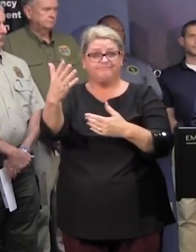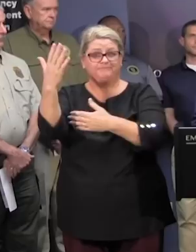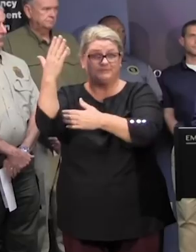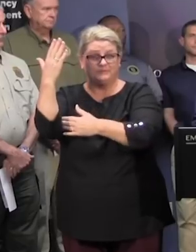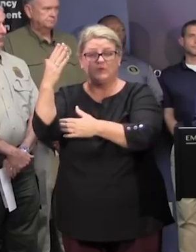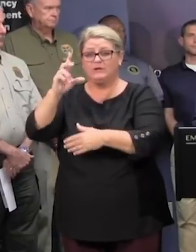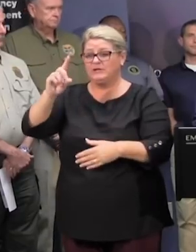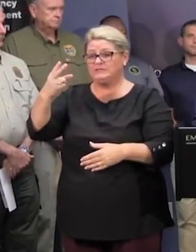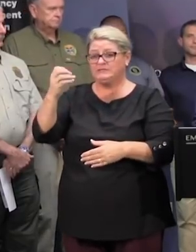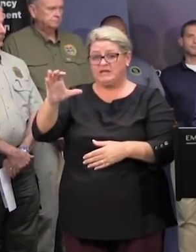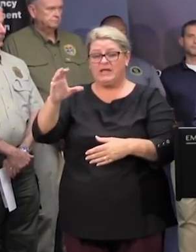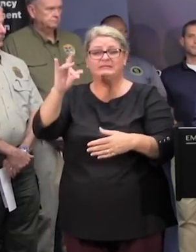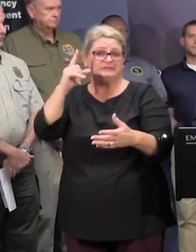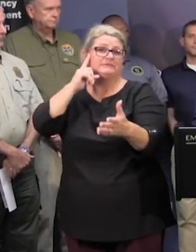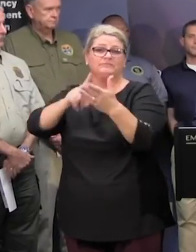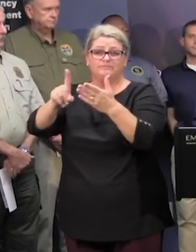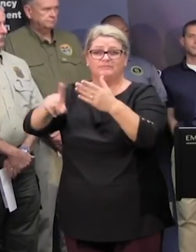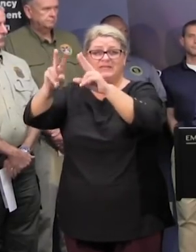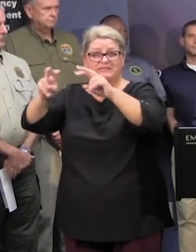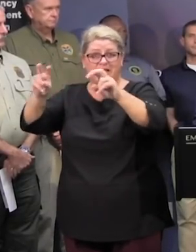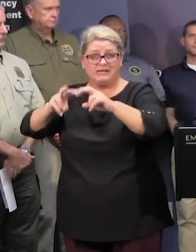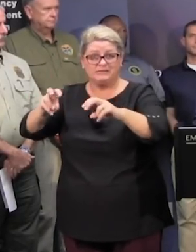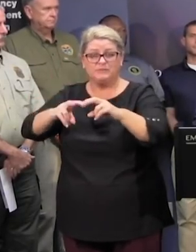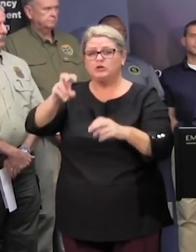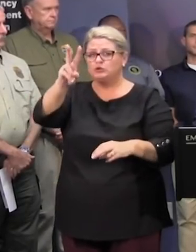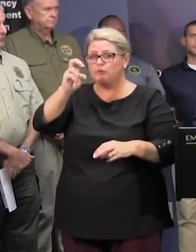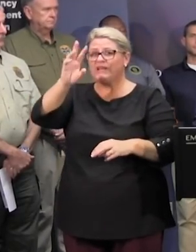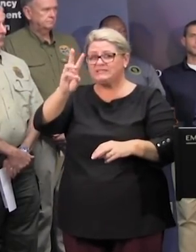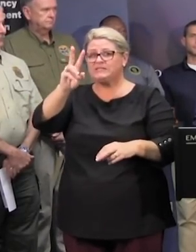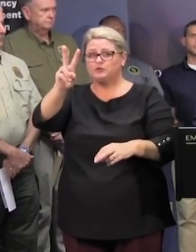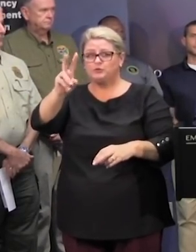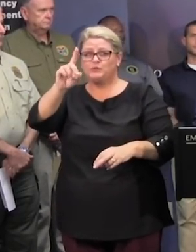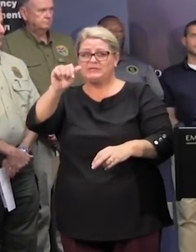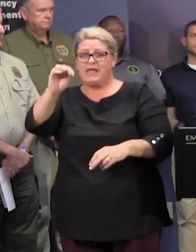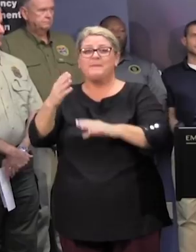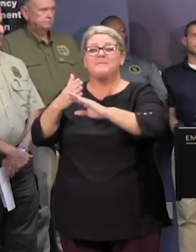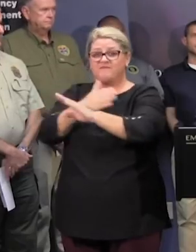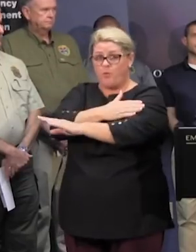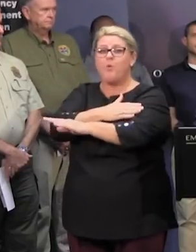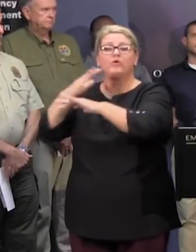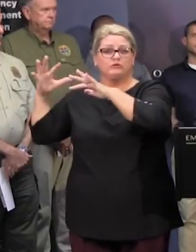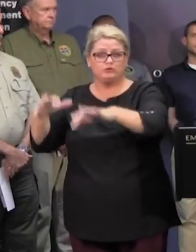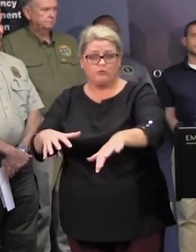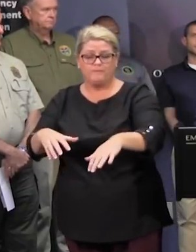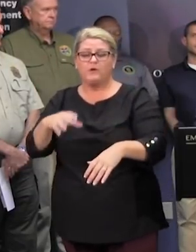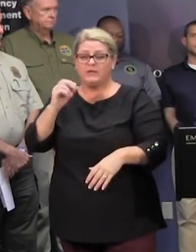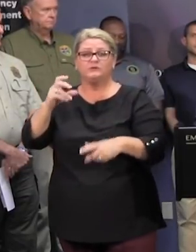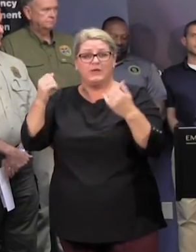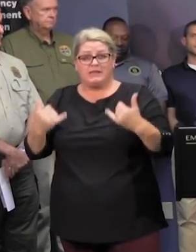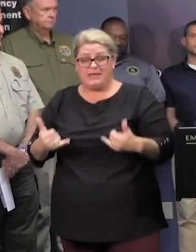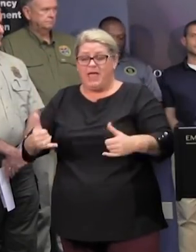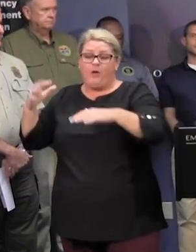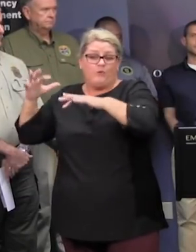dhek conducted uh assessments of 262 dams before the storm as the rains continue with the help of the